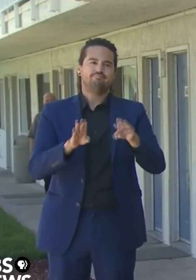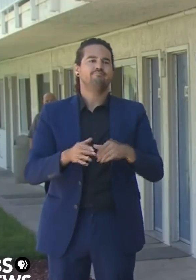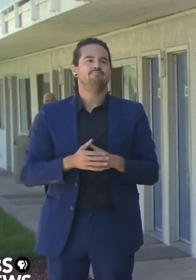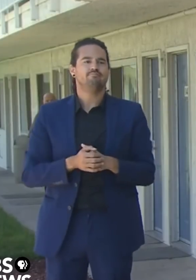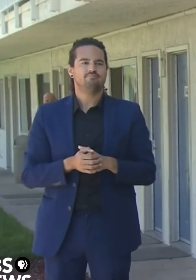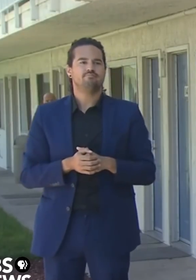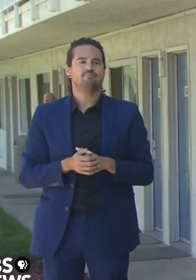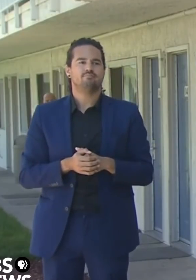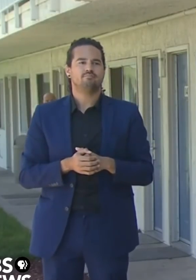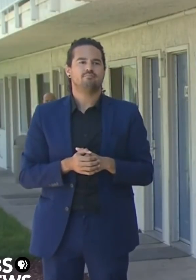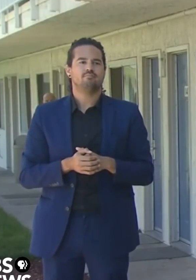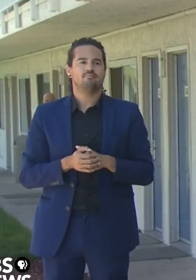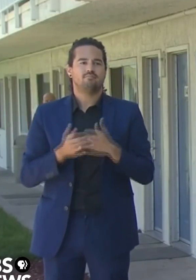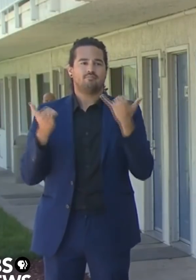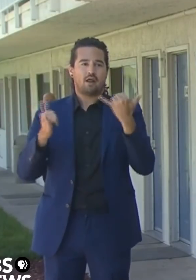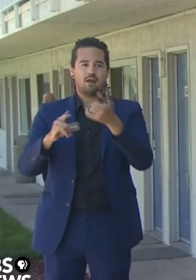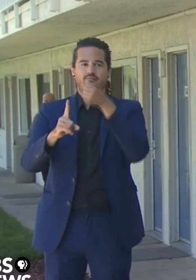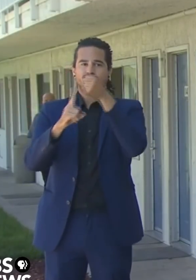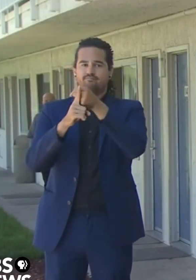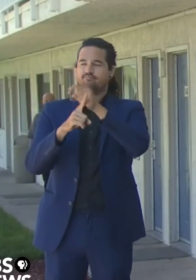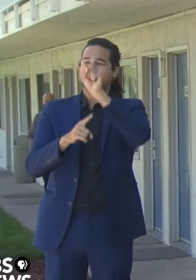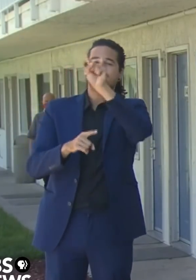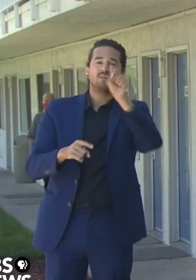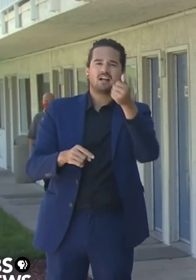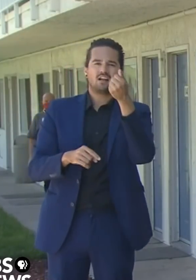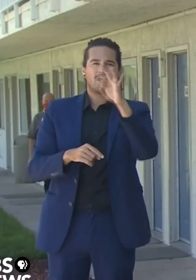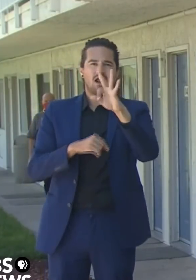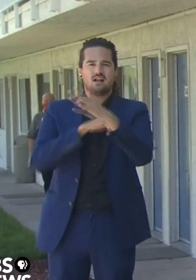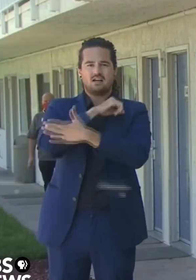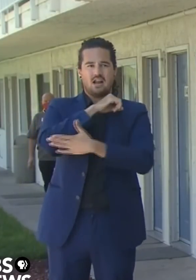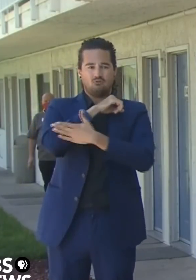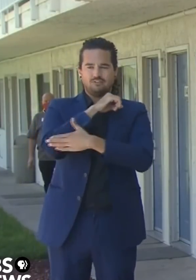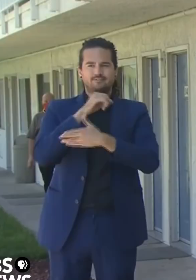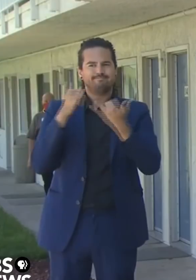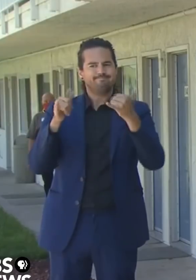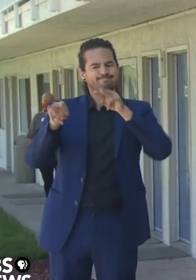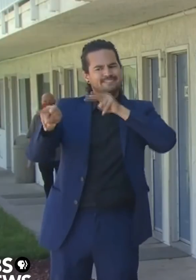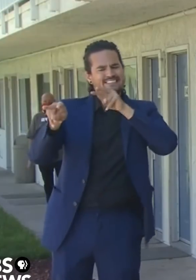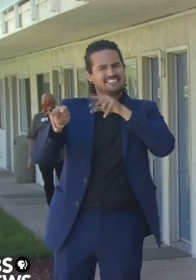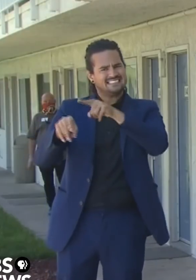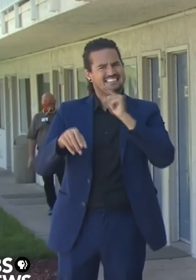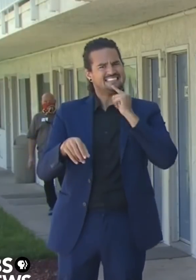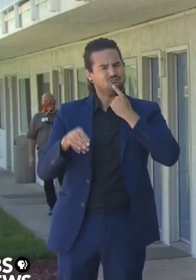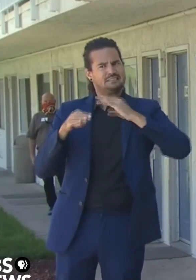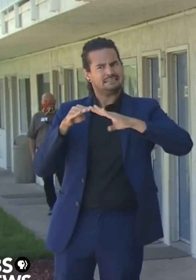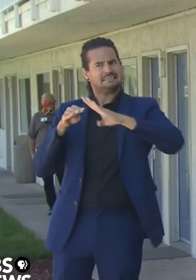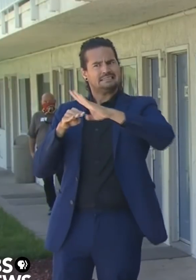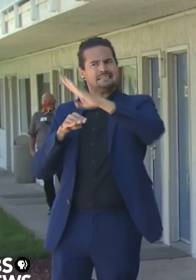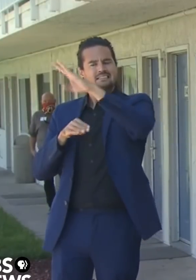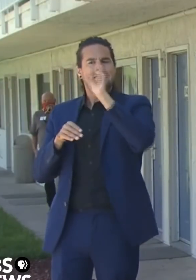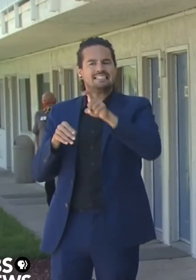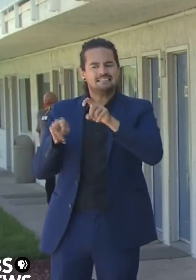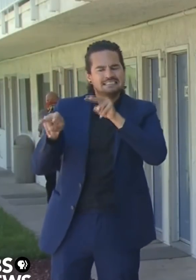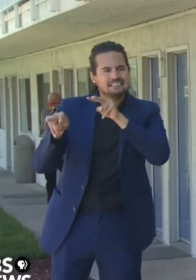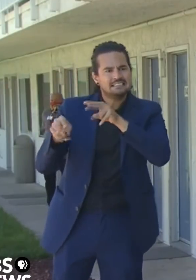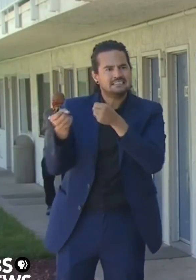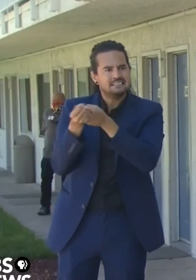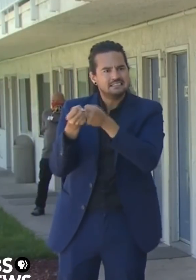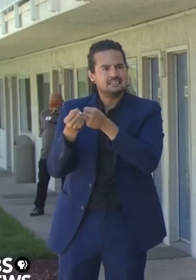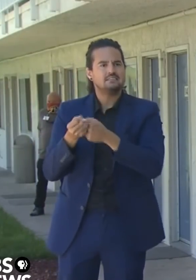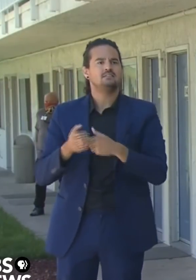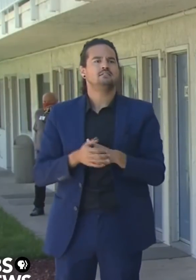on our watch list in full disclosure. It's likely to see an additional four counties on the watch list in the next